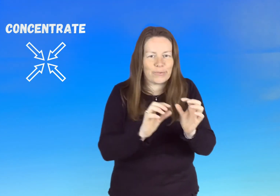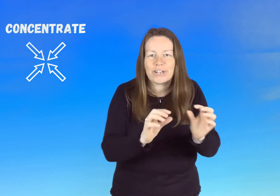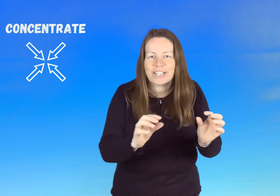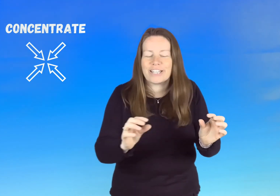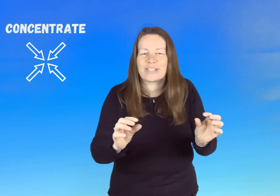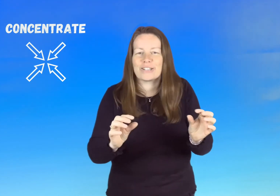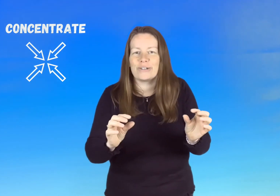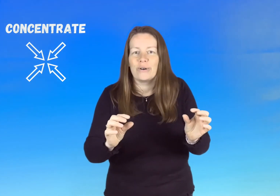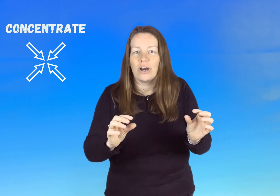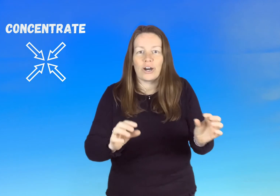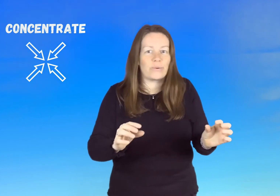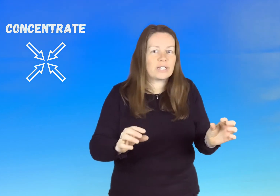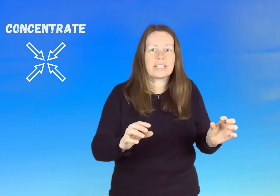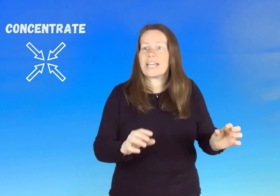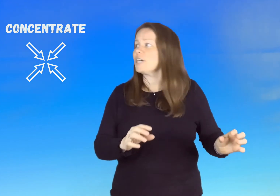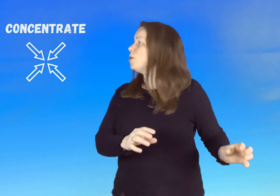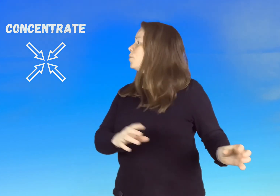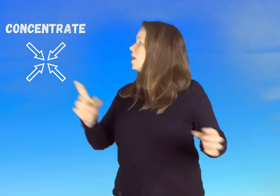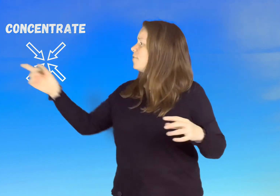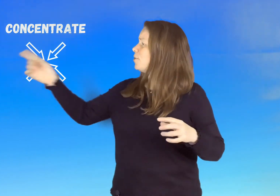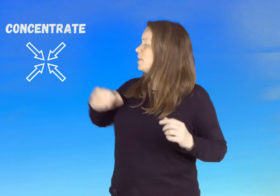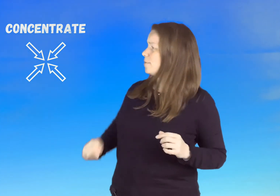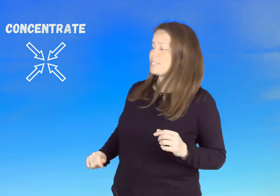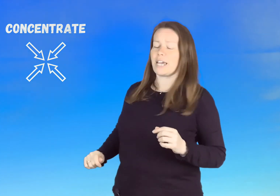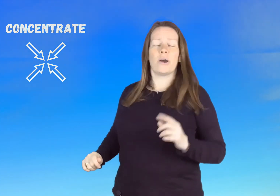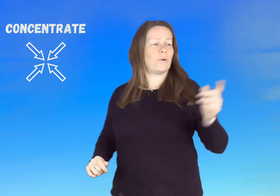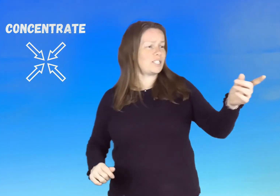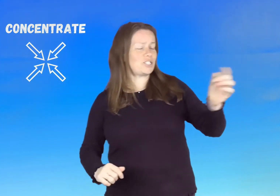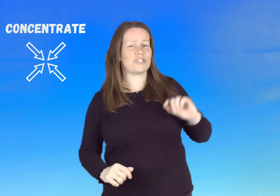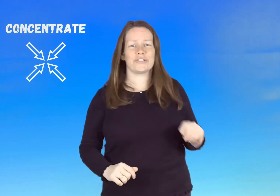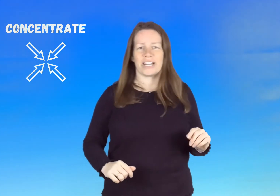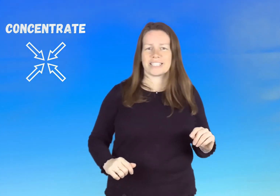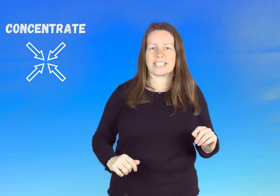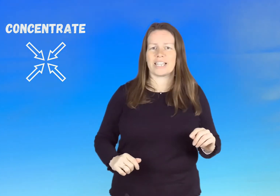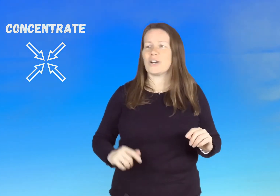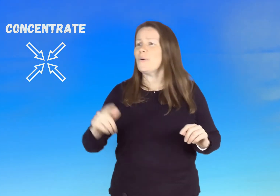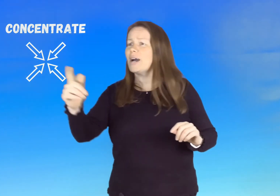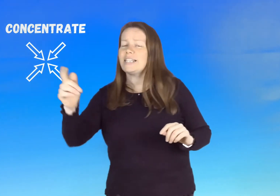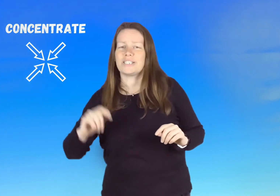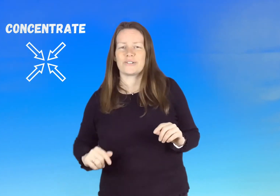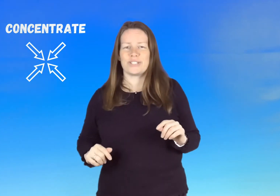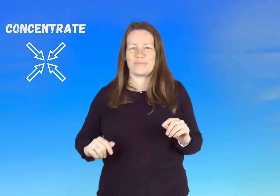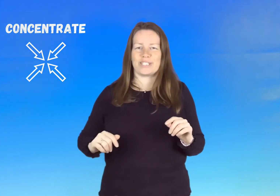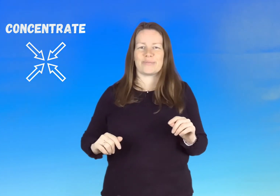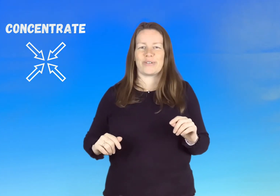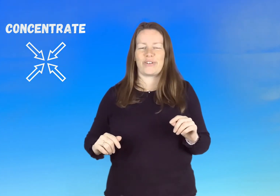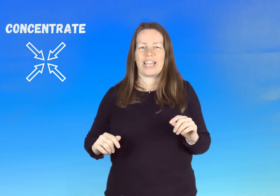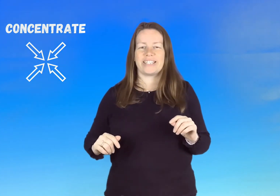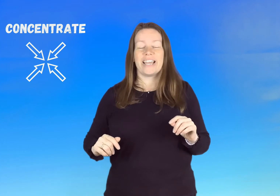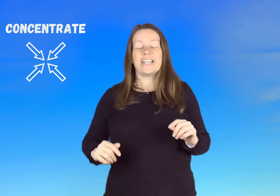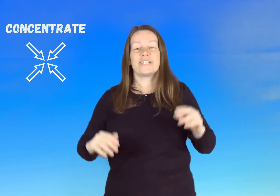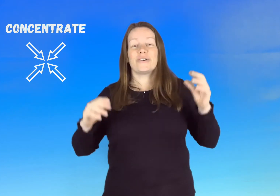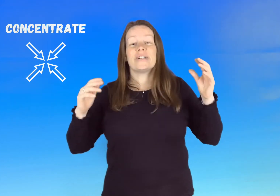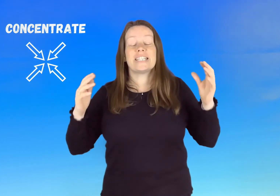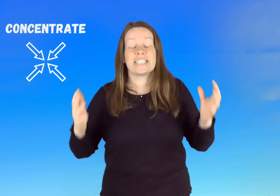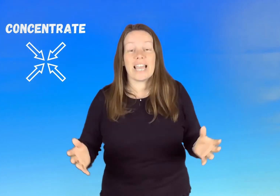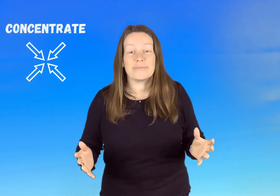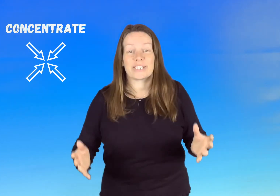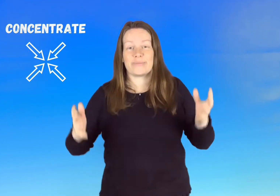working it through or were you like oh what have you been up to what did you do last night oh i need to go and speak to my friend you know at times it can be